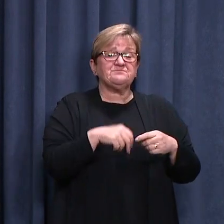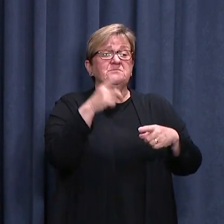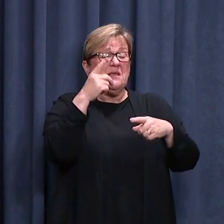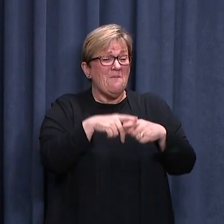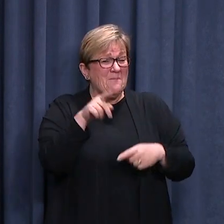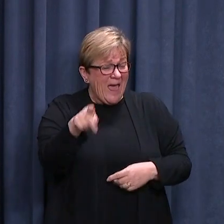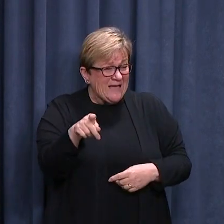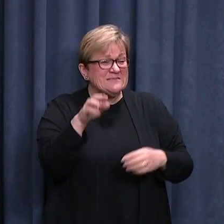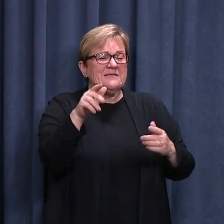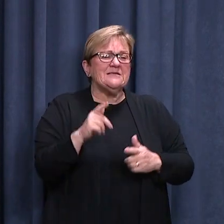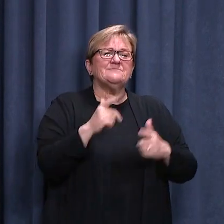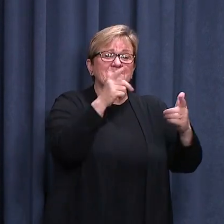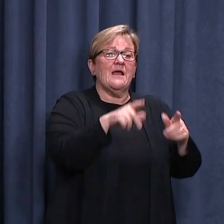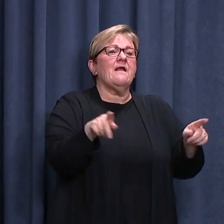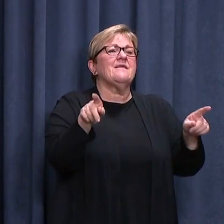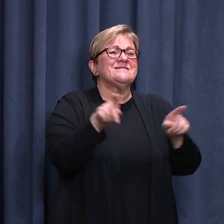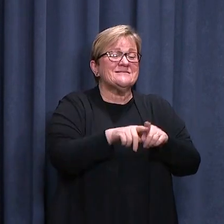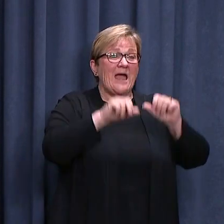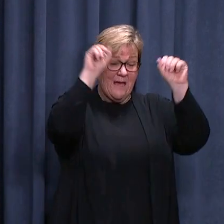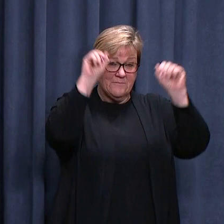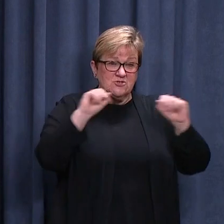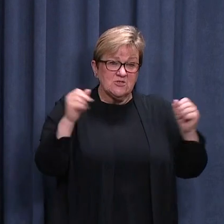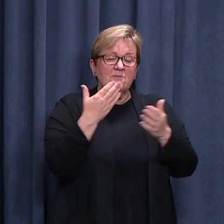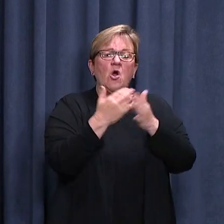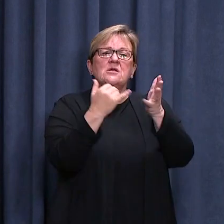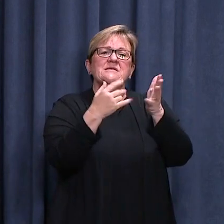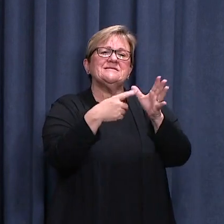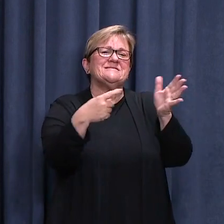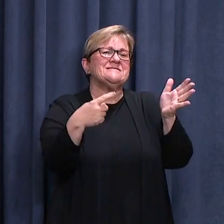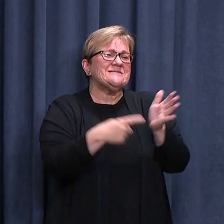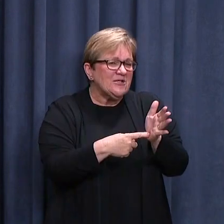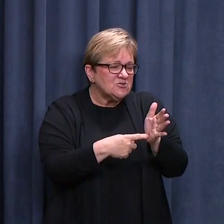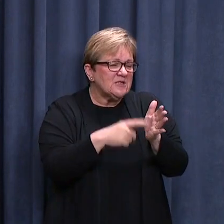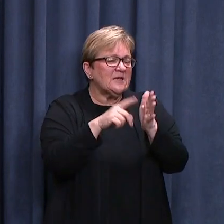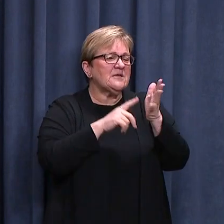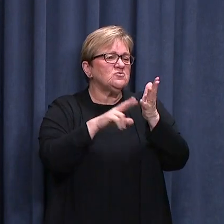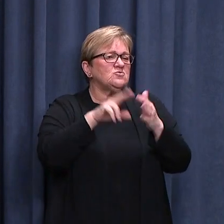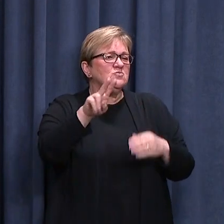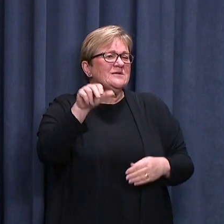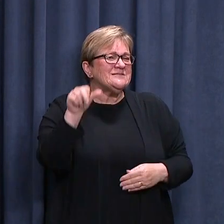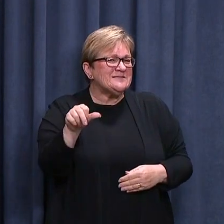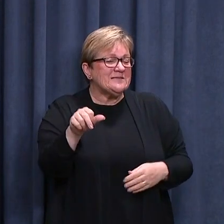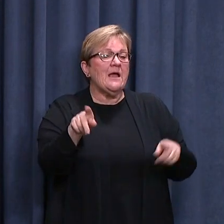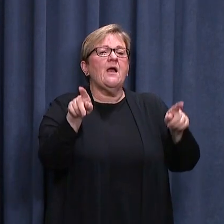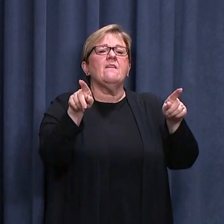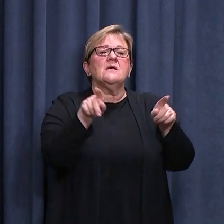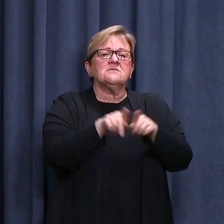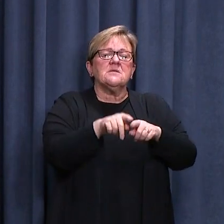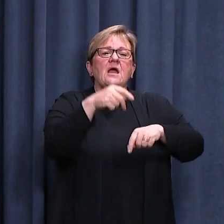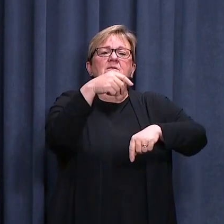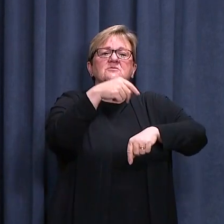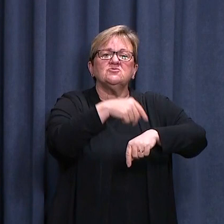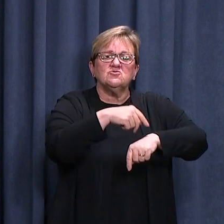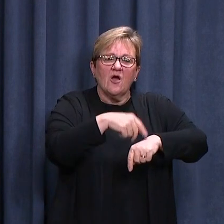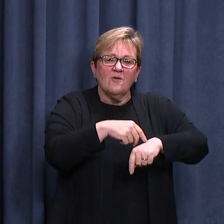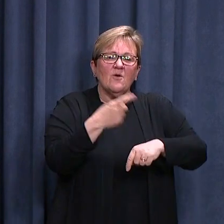this, he also attended that same gym on Saturday, June 26, during the same exposure period